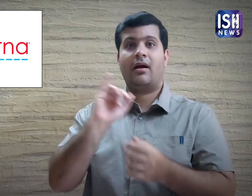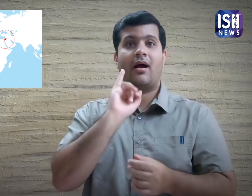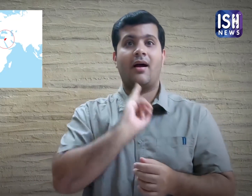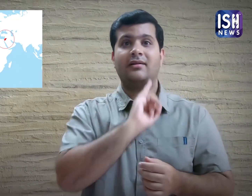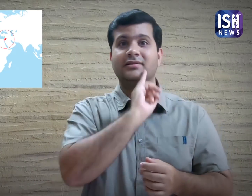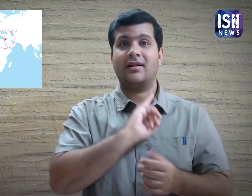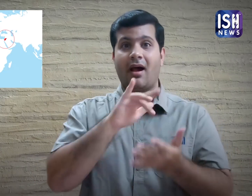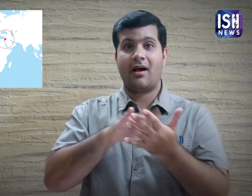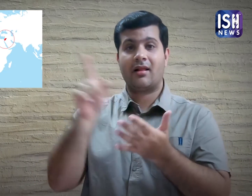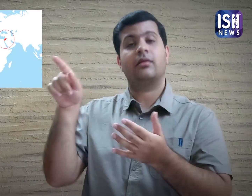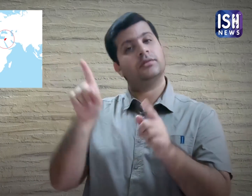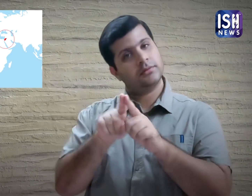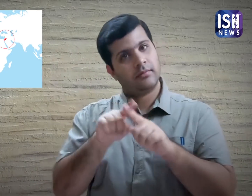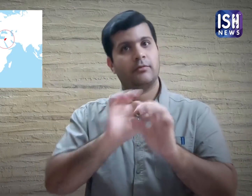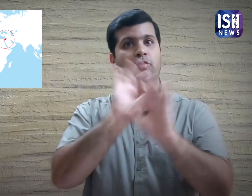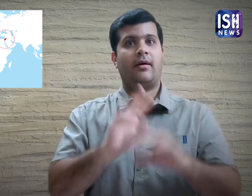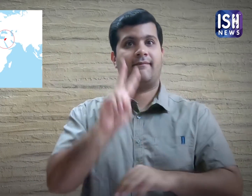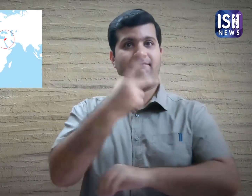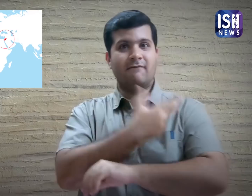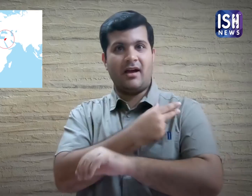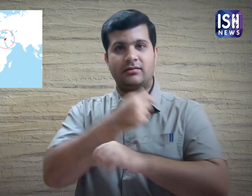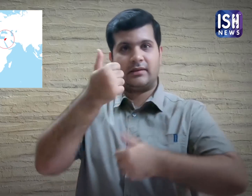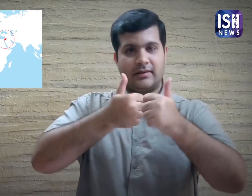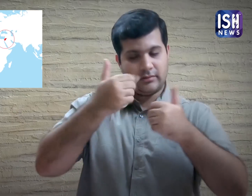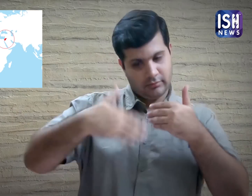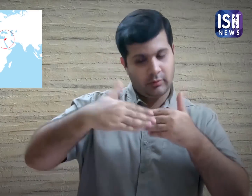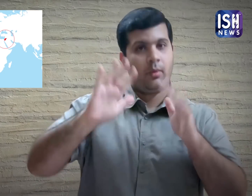Even Israel has began testing for vaccines.